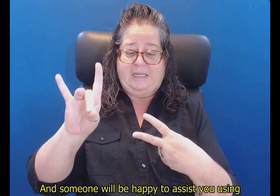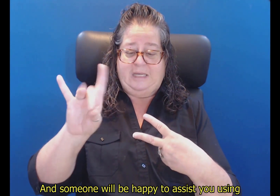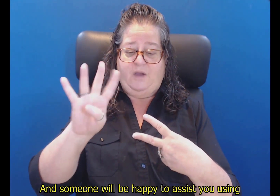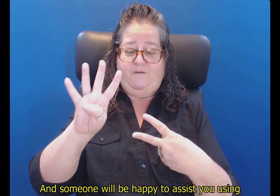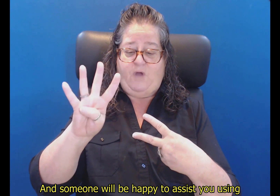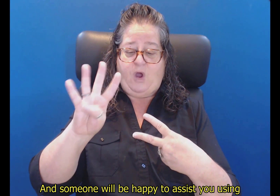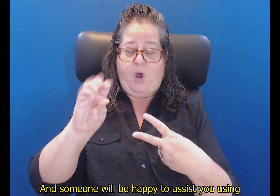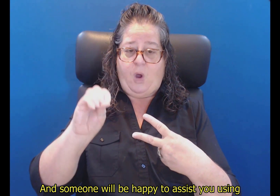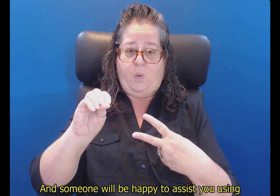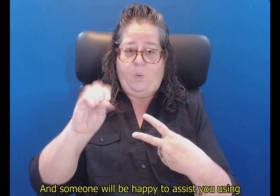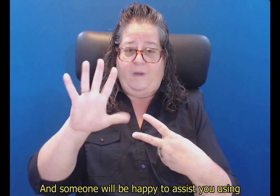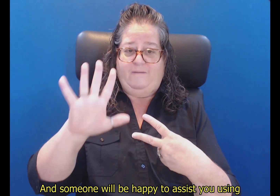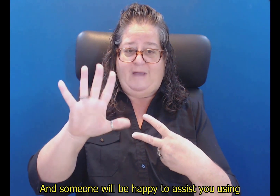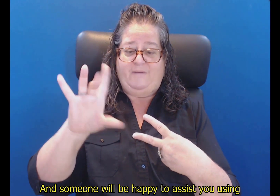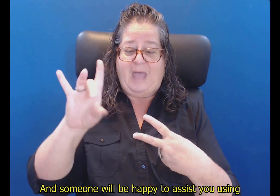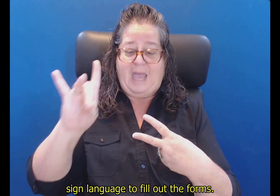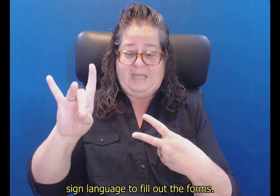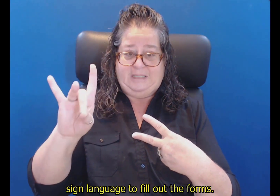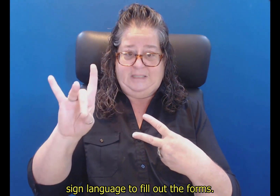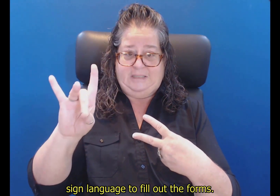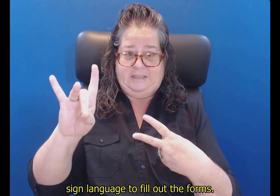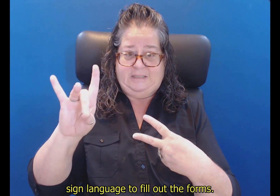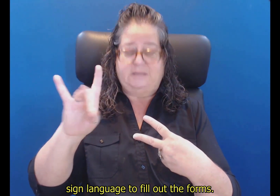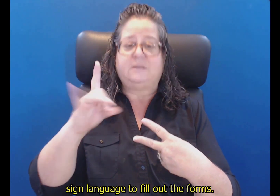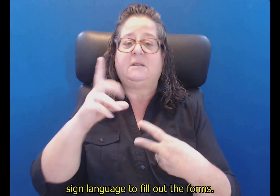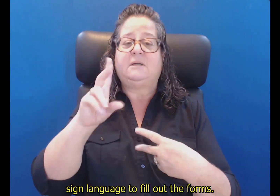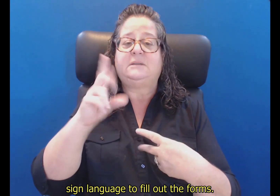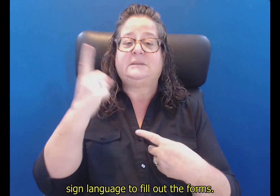to assist you using sign language to fill out the forms.